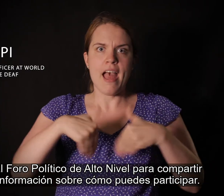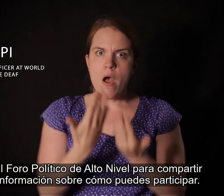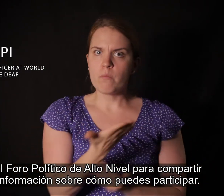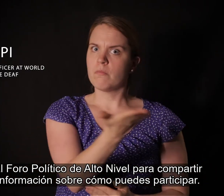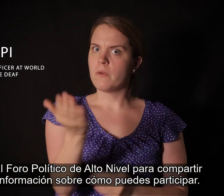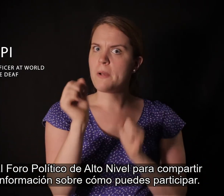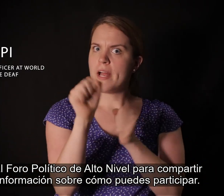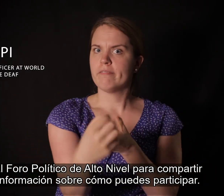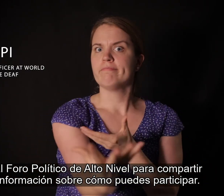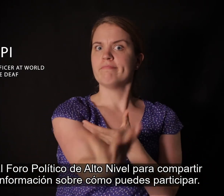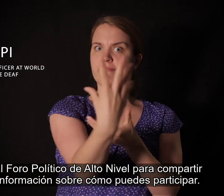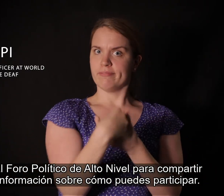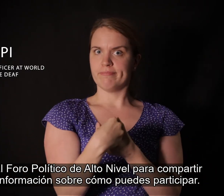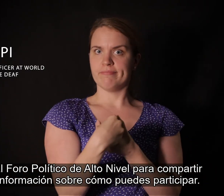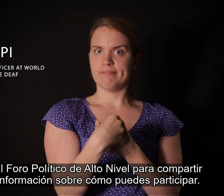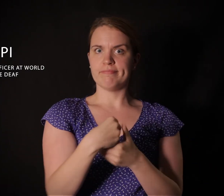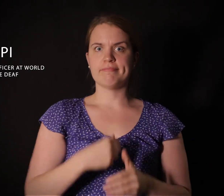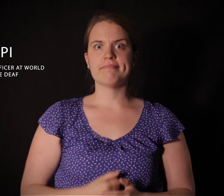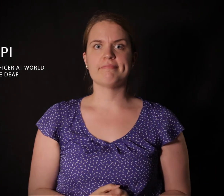can get involved.